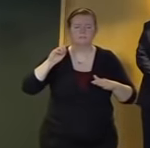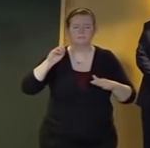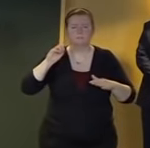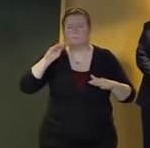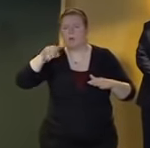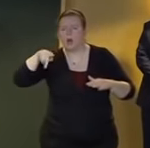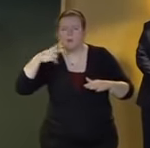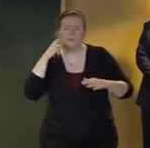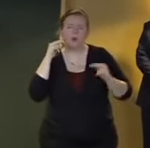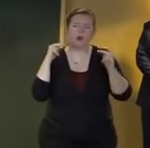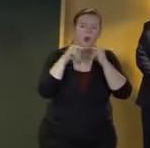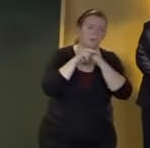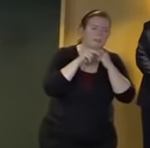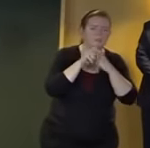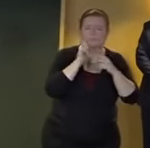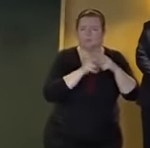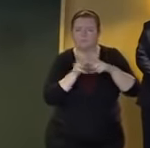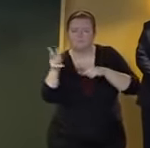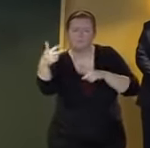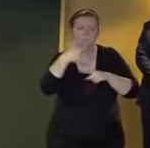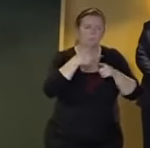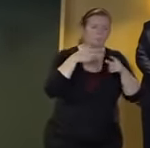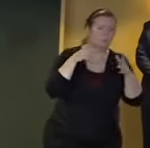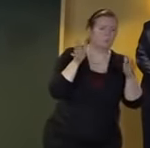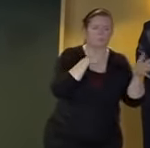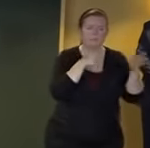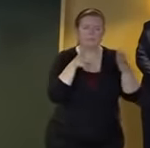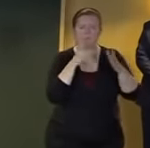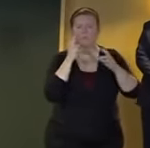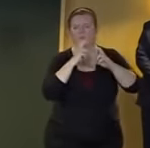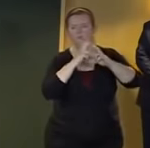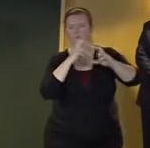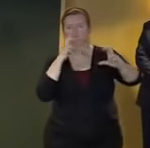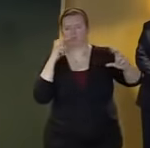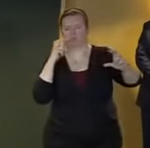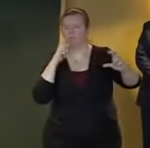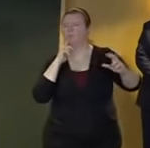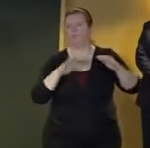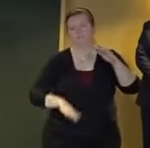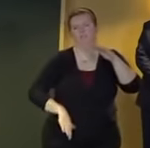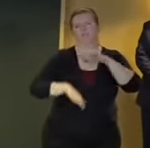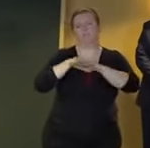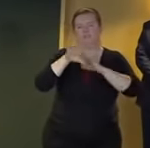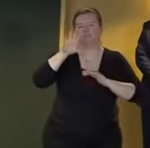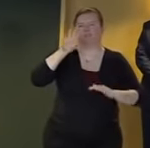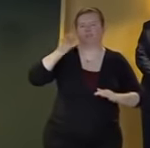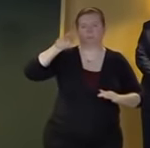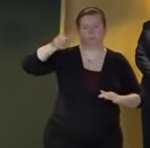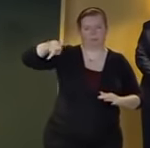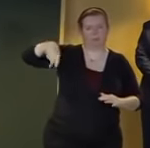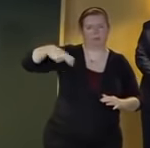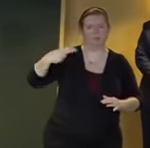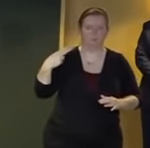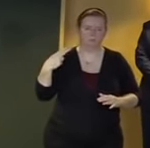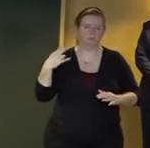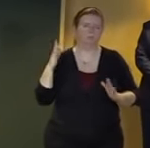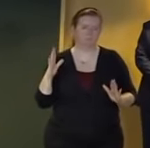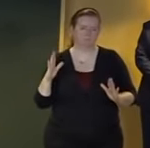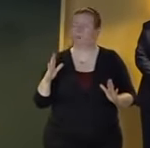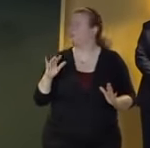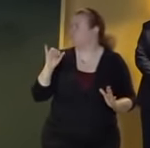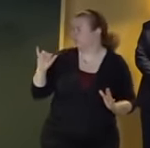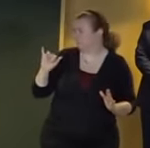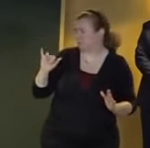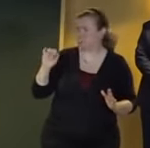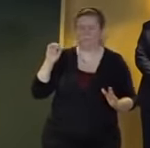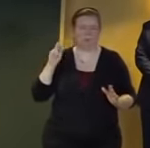out of new york city thank you diane for that and for everything and for hosting us so graciously with that please help me welcome another great leader the superintendent of state